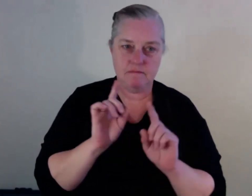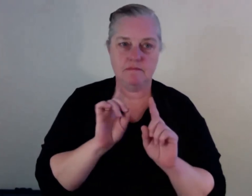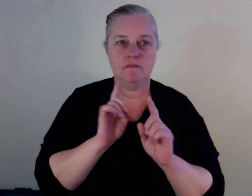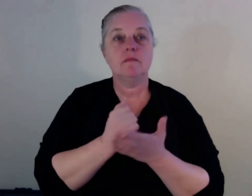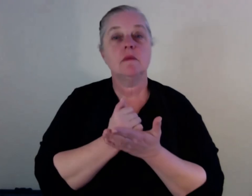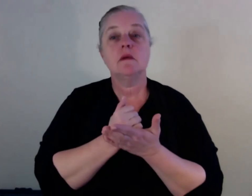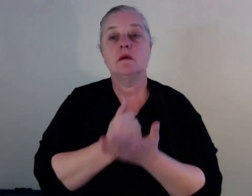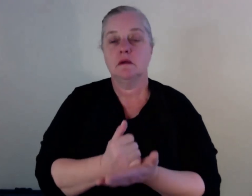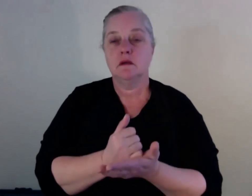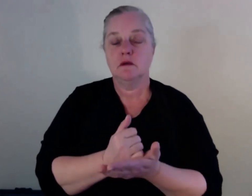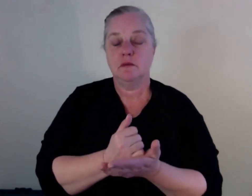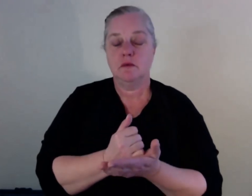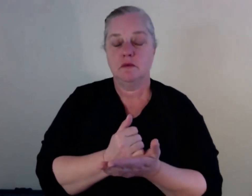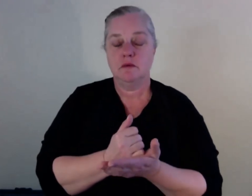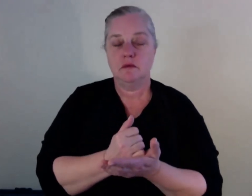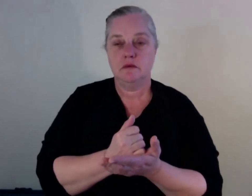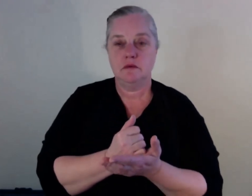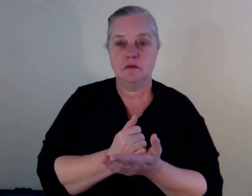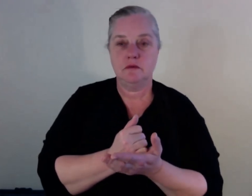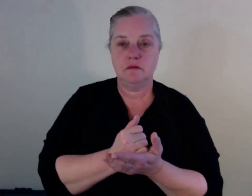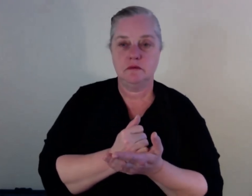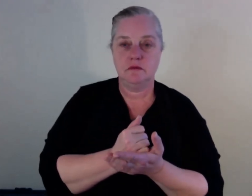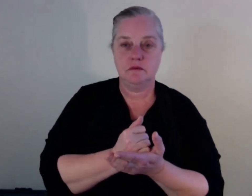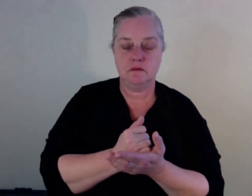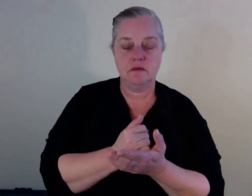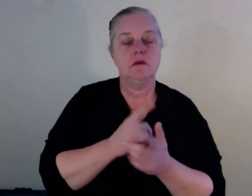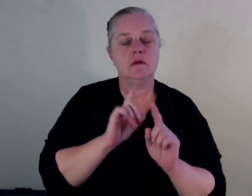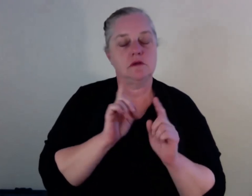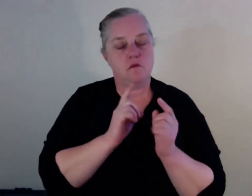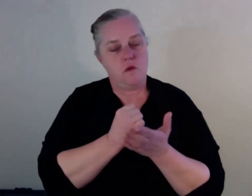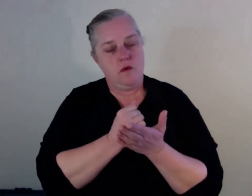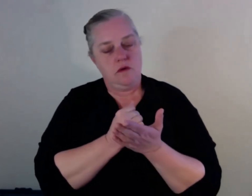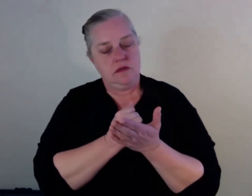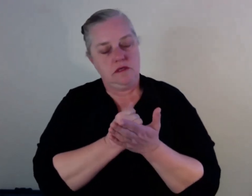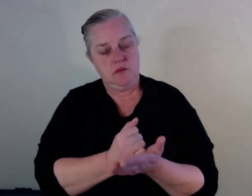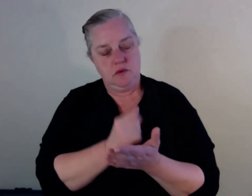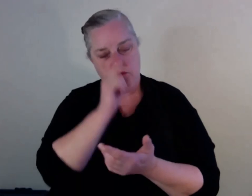services provide to assist you in your alcohol and other drug treatment journey and all that of your communities?